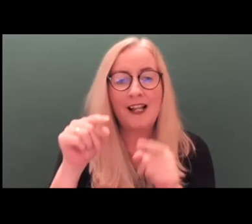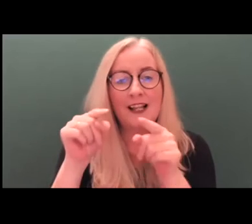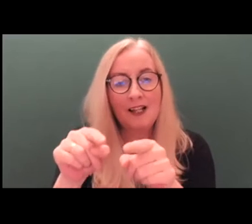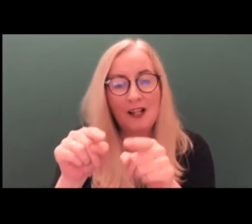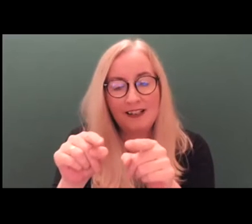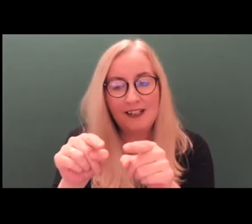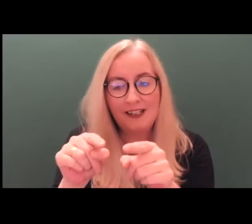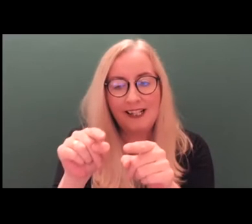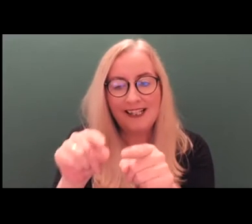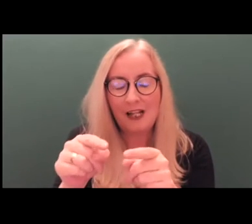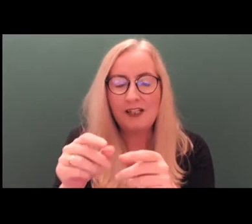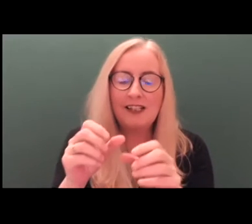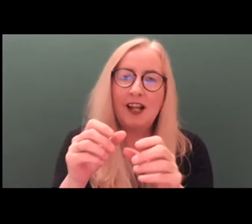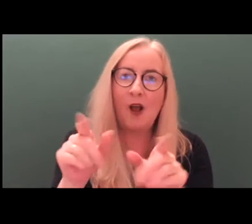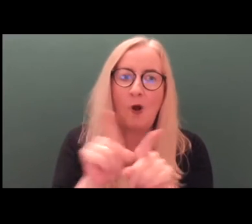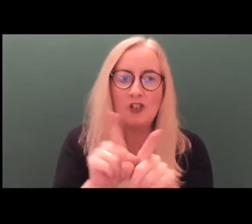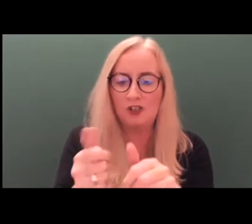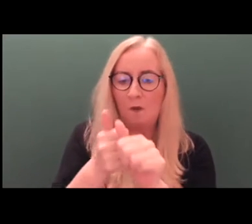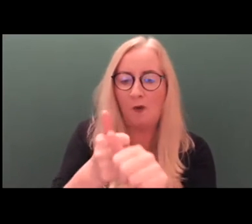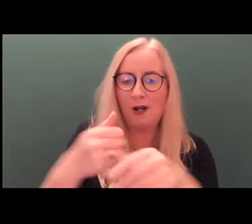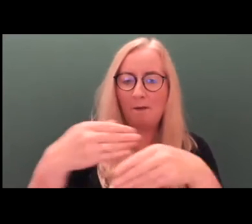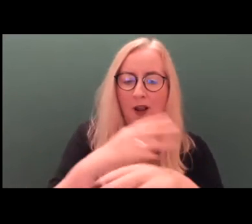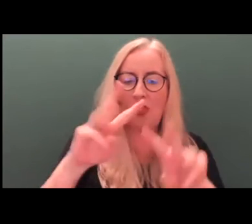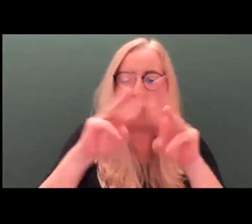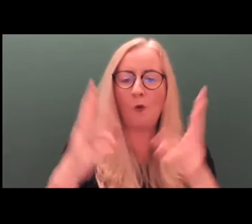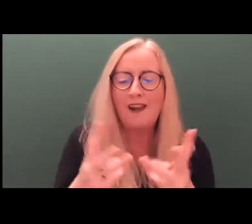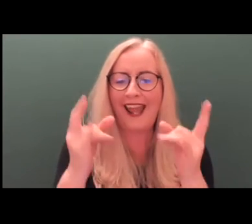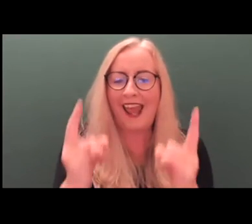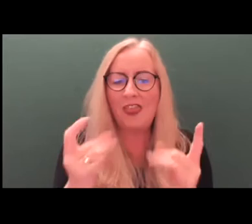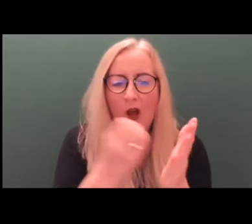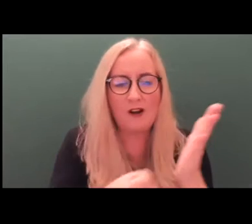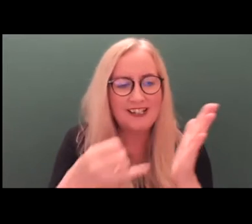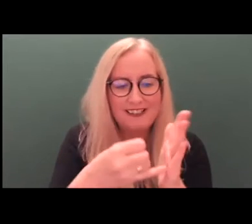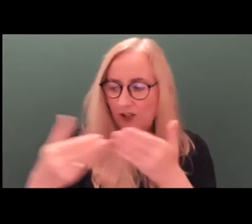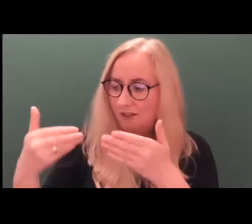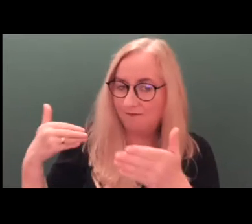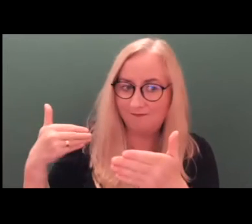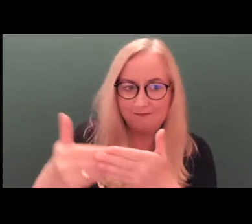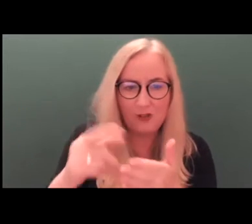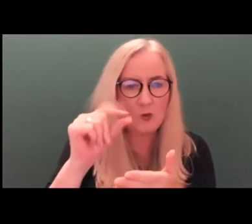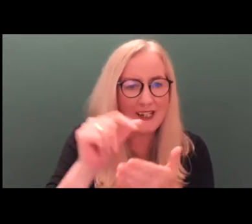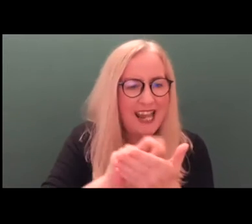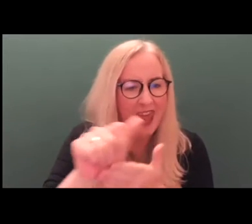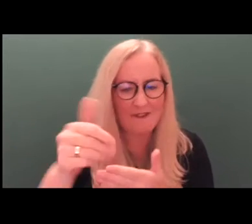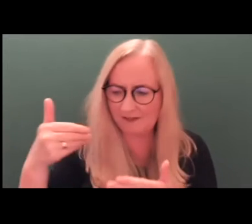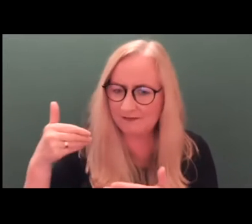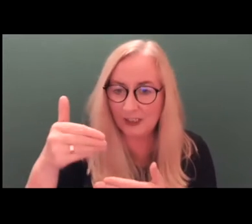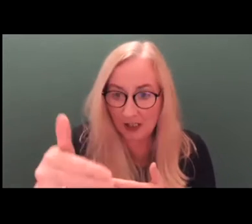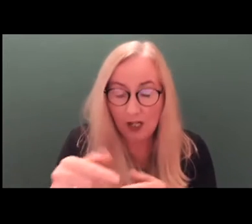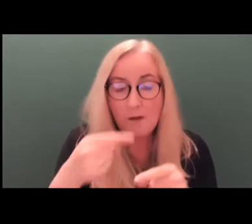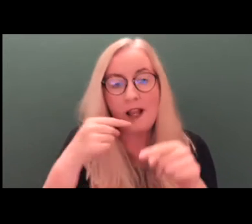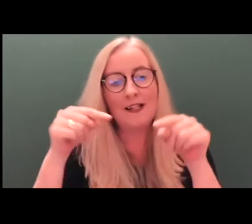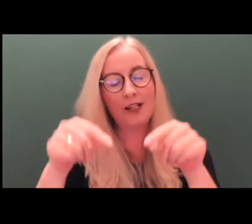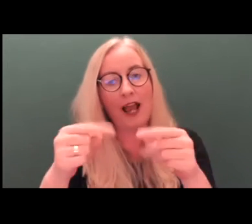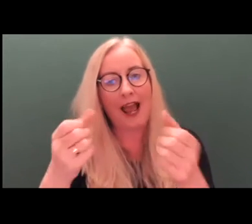by the World Health Organization since 2011 and onwards. And there is a great interest